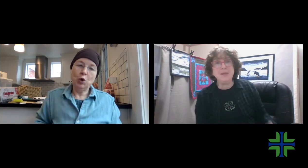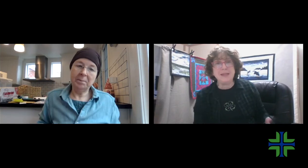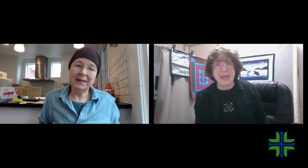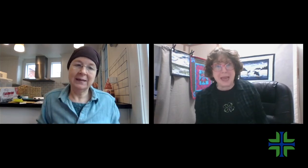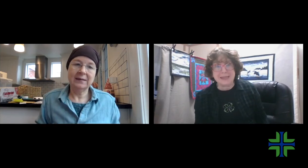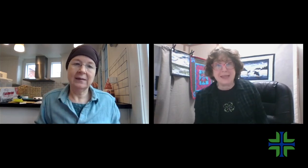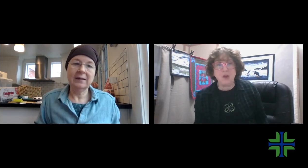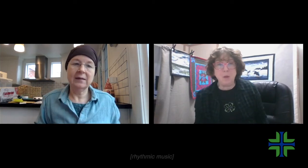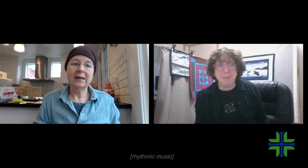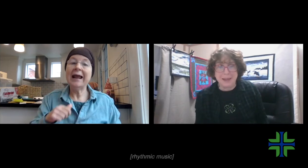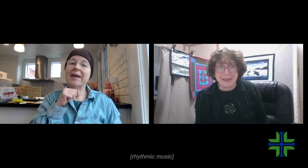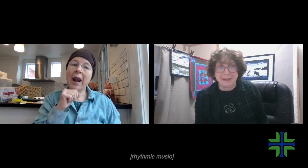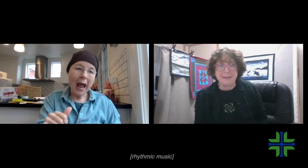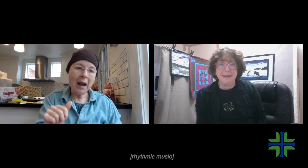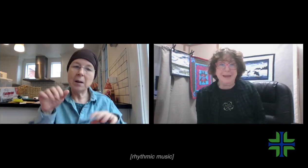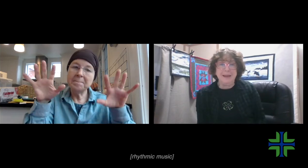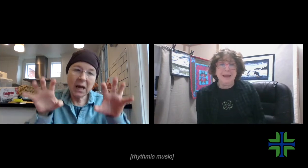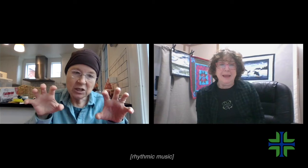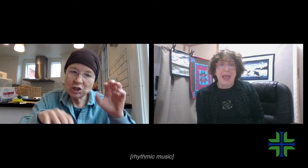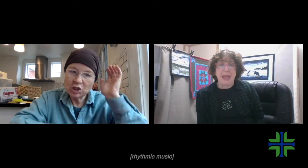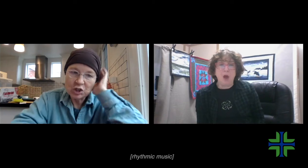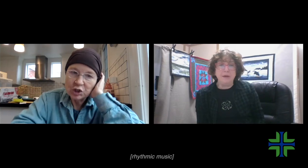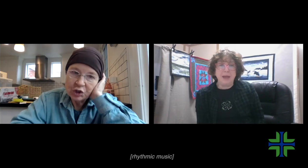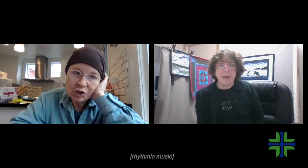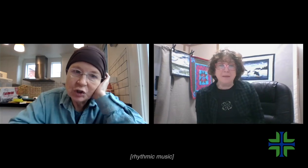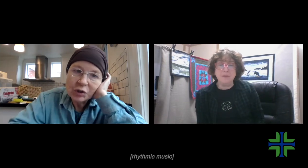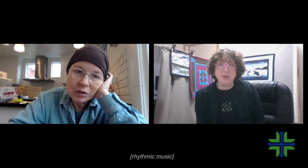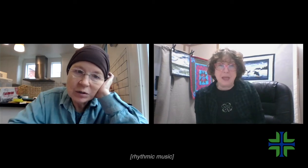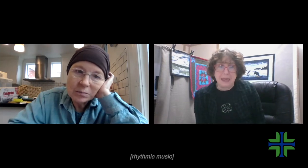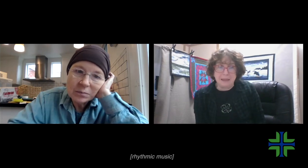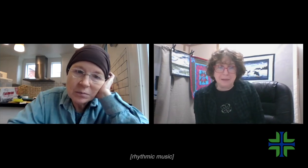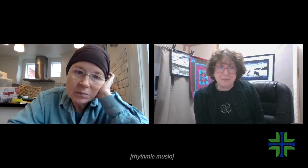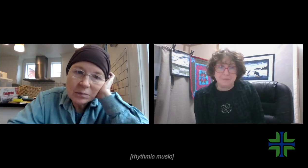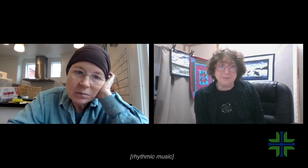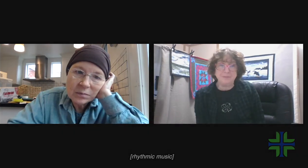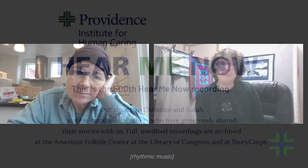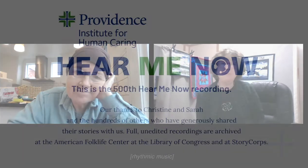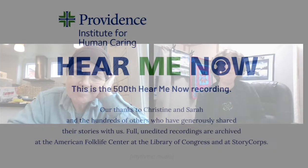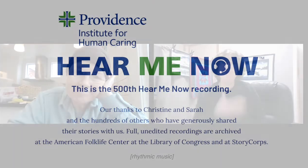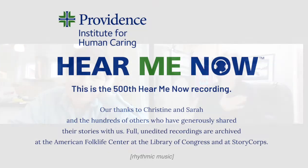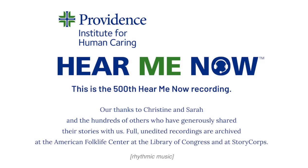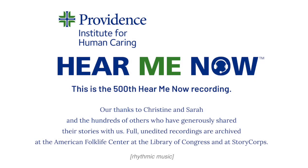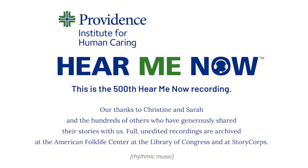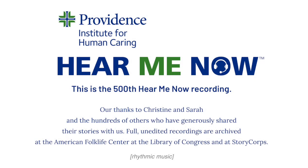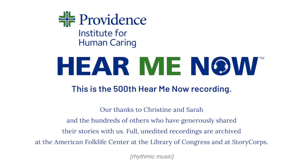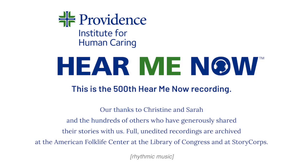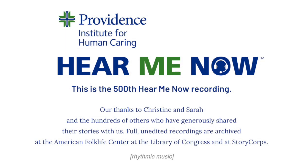know that you see us as human beings and not as a machine. So